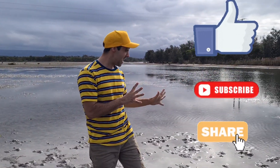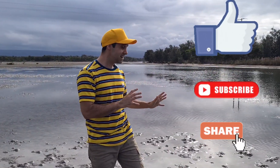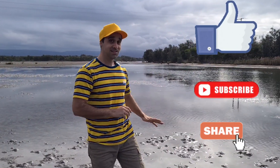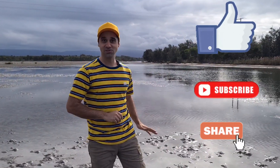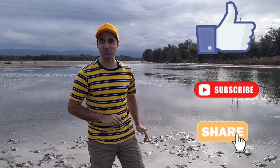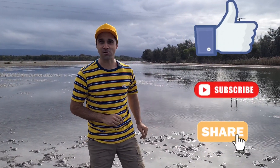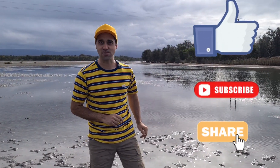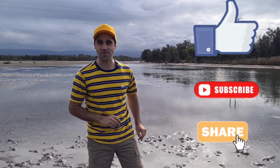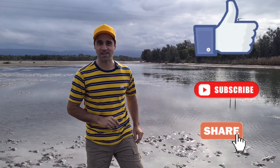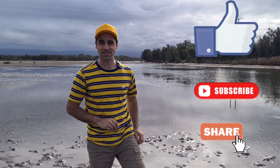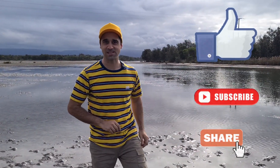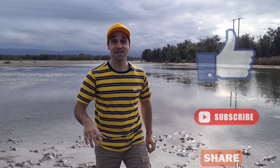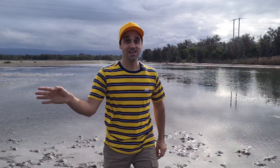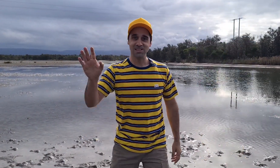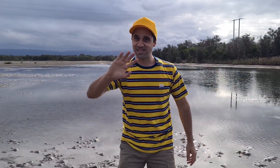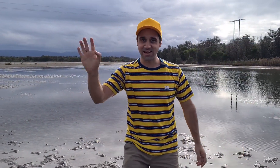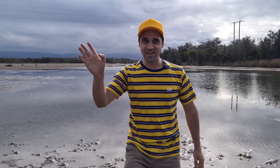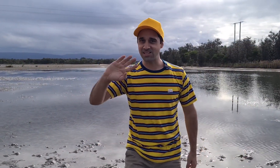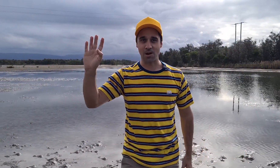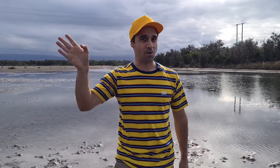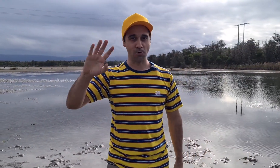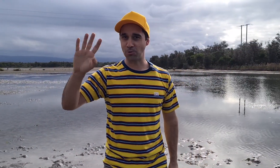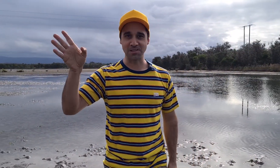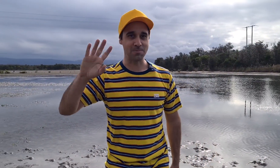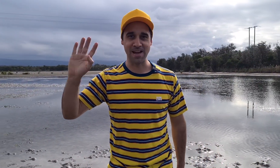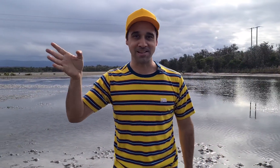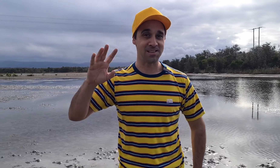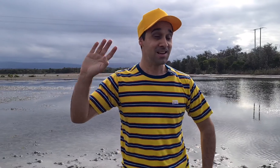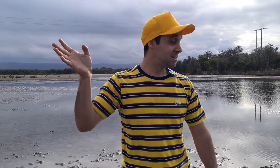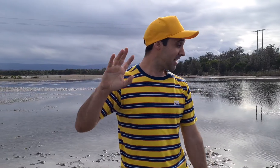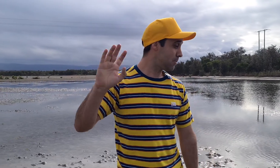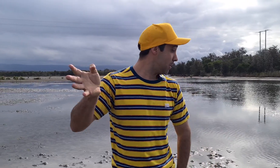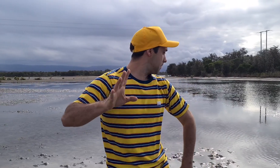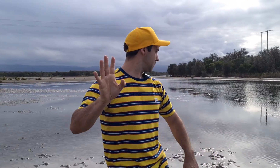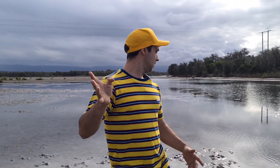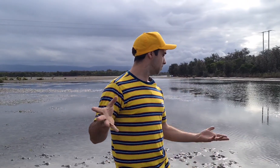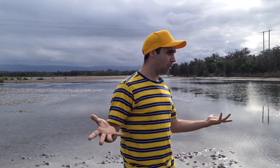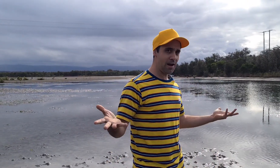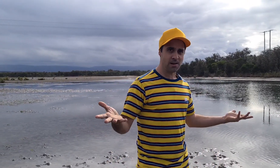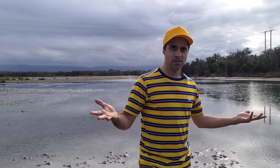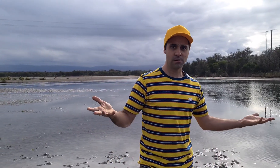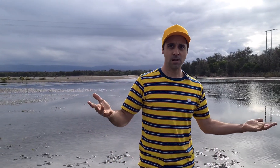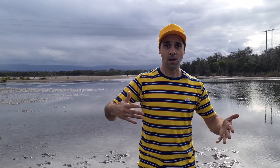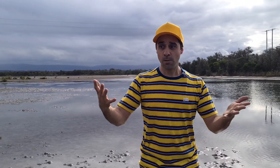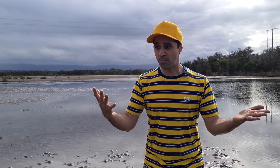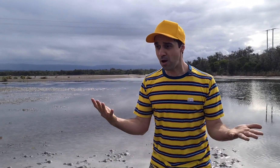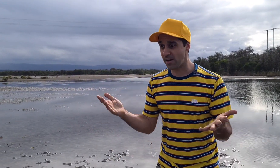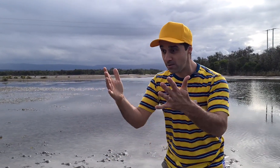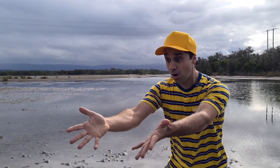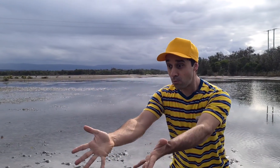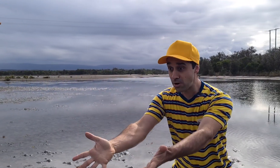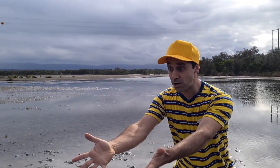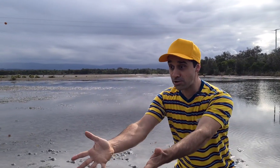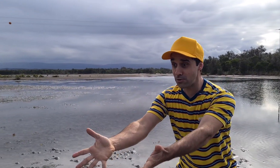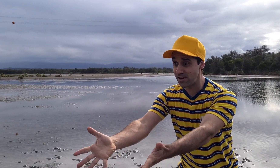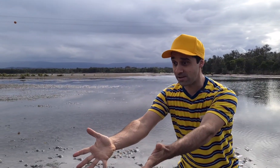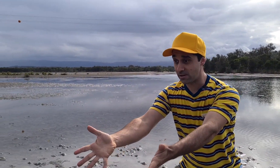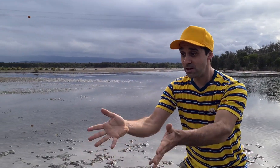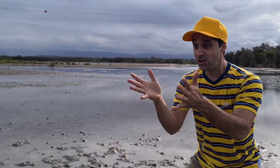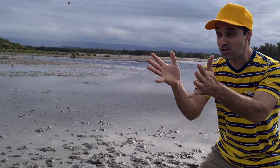and share with your friends. See you next time on All Aussie Madness. Say goodbye. Brian? Brian, what are you doing? You